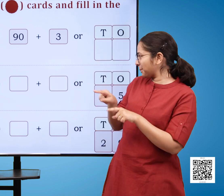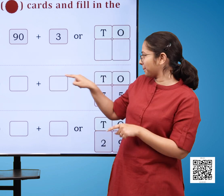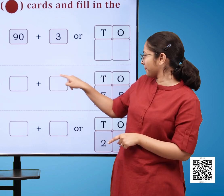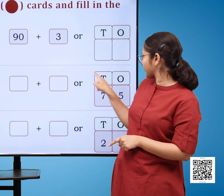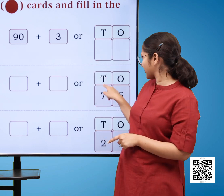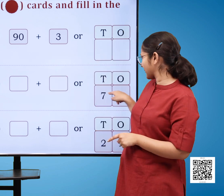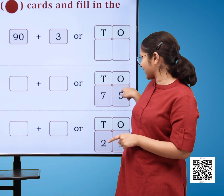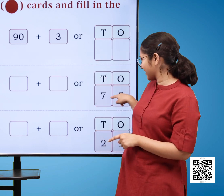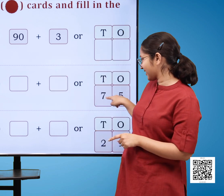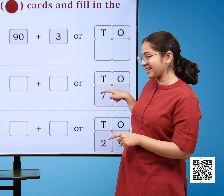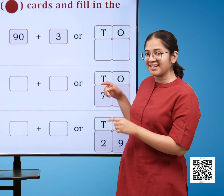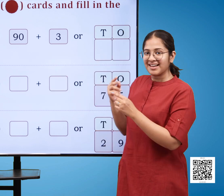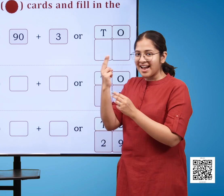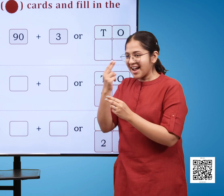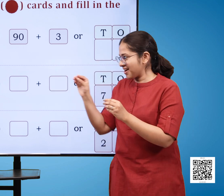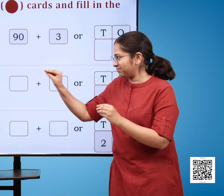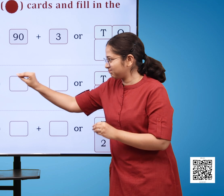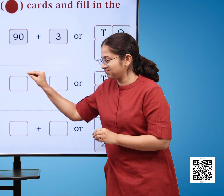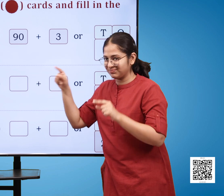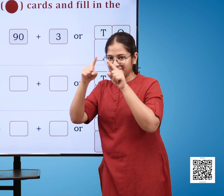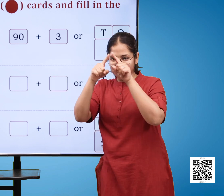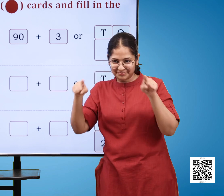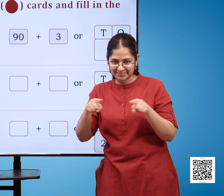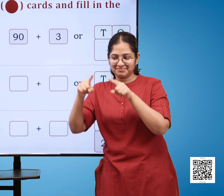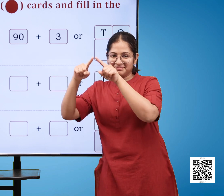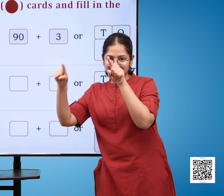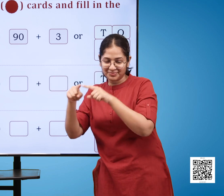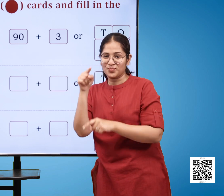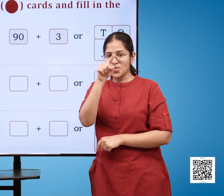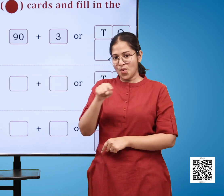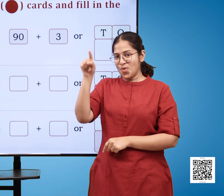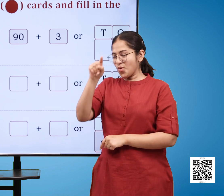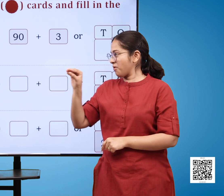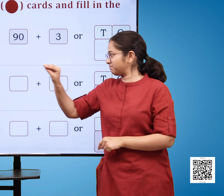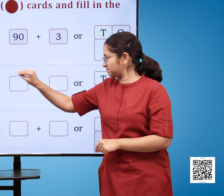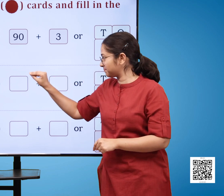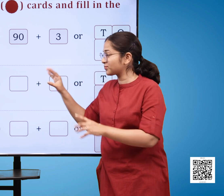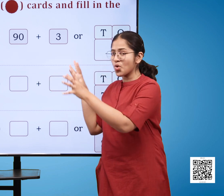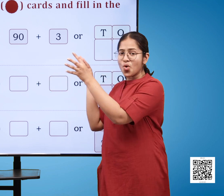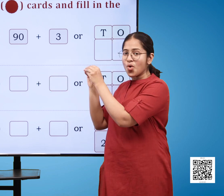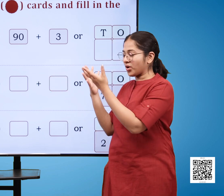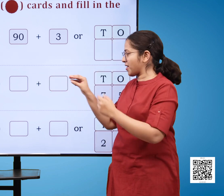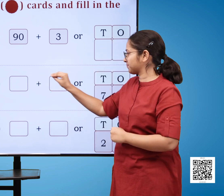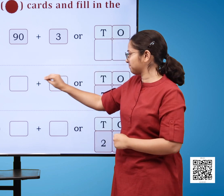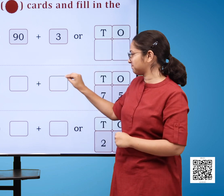blank space for drawing blank tens blank ones is equal to